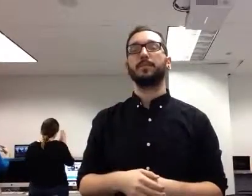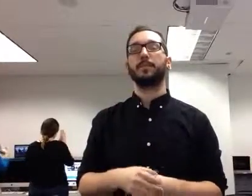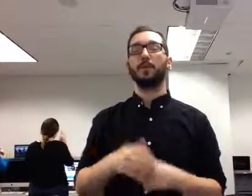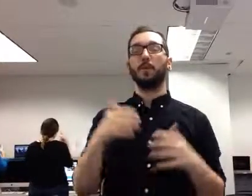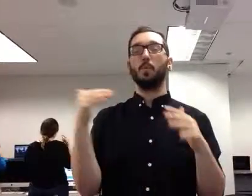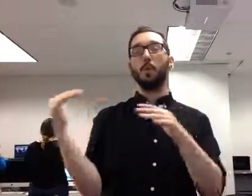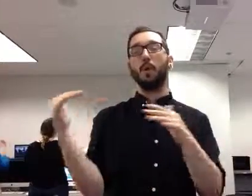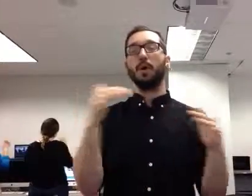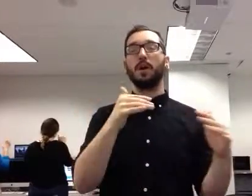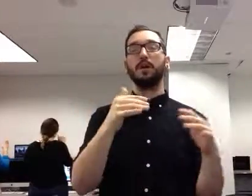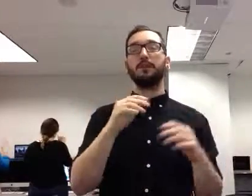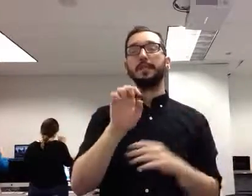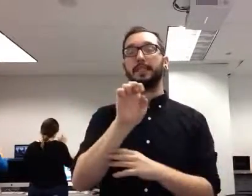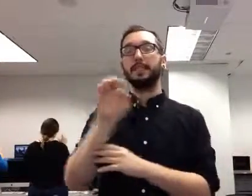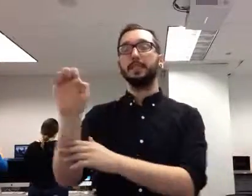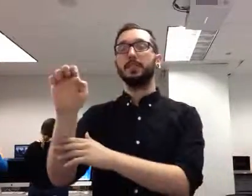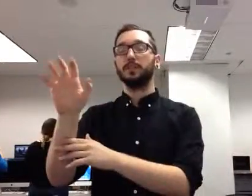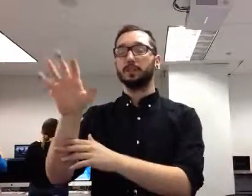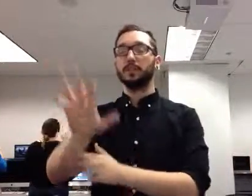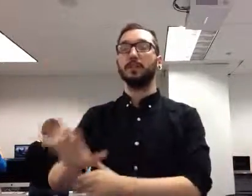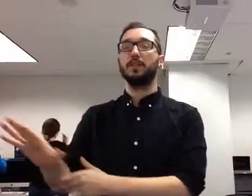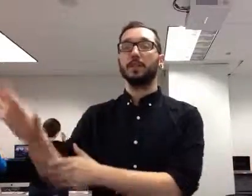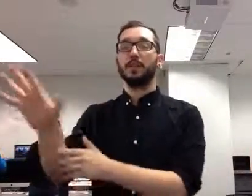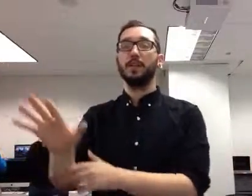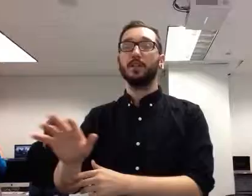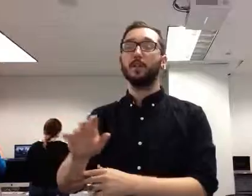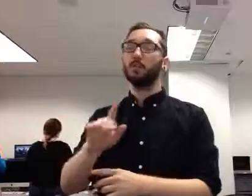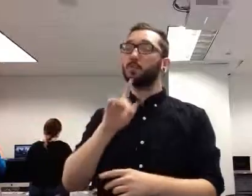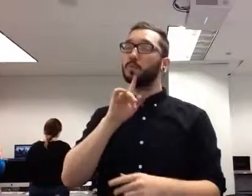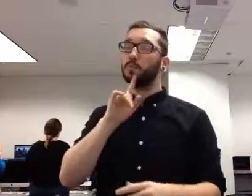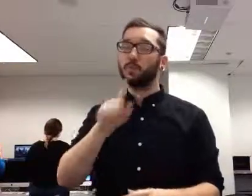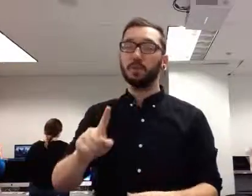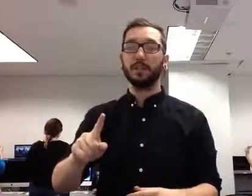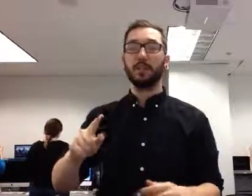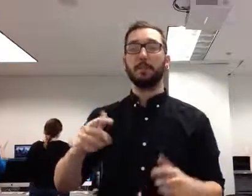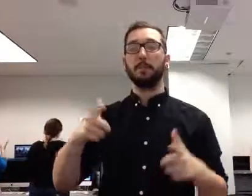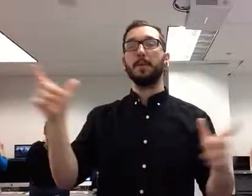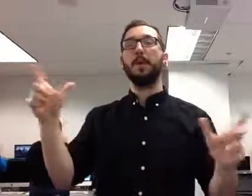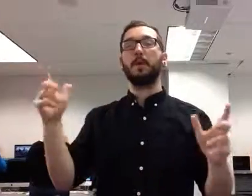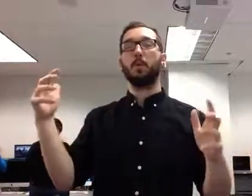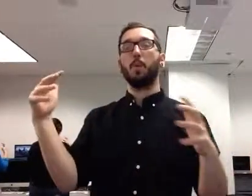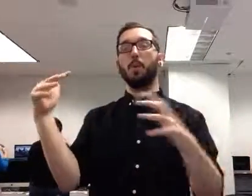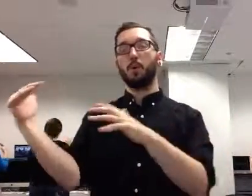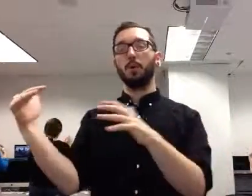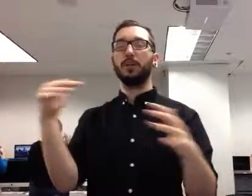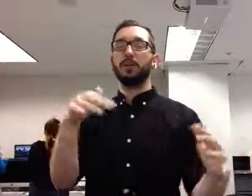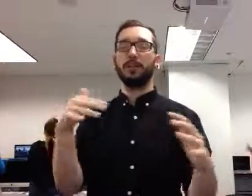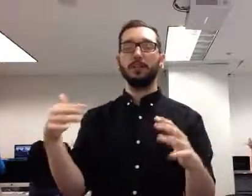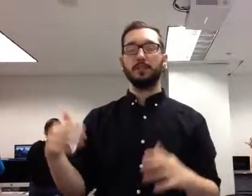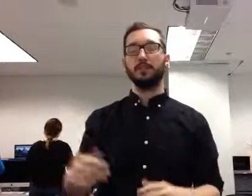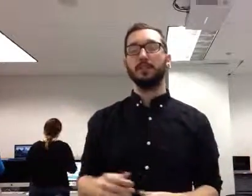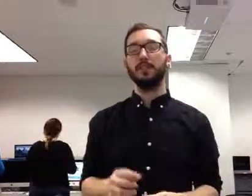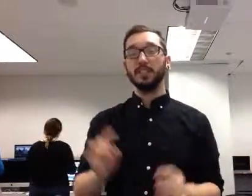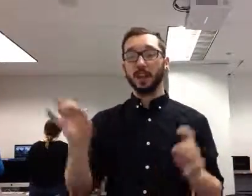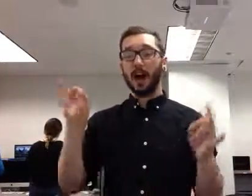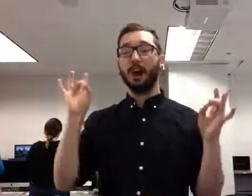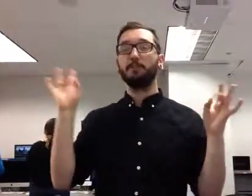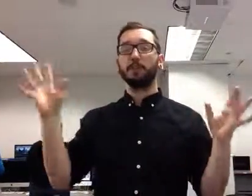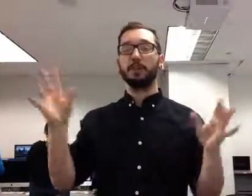was a total war. It was incredibly vicious. There was no humanity